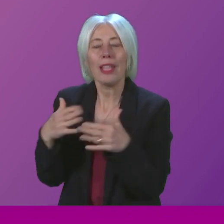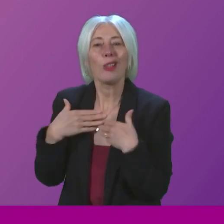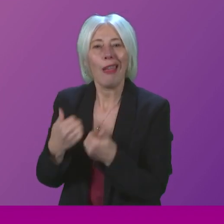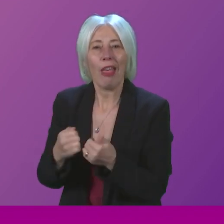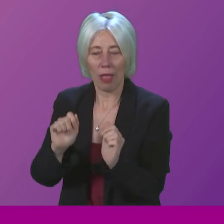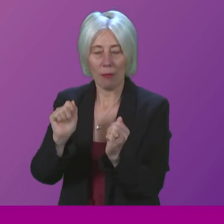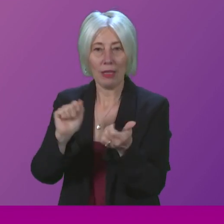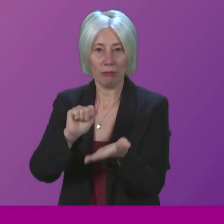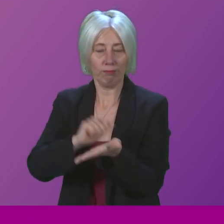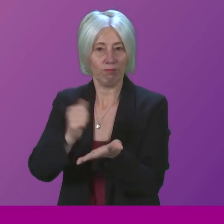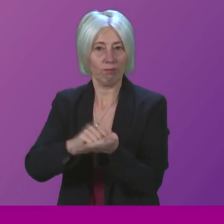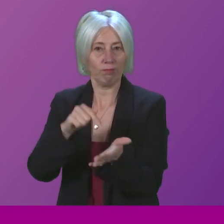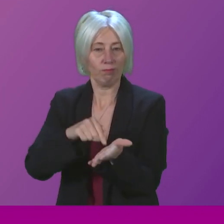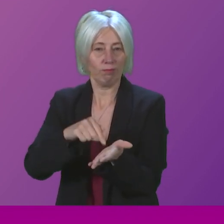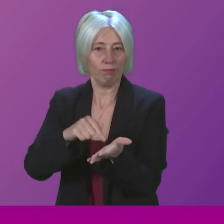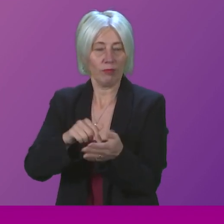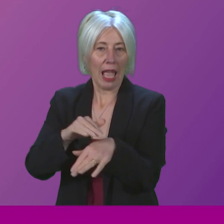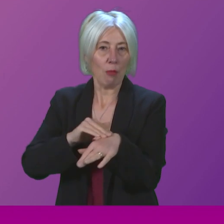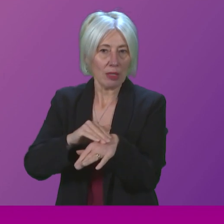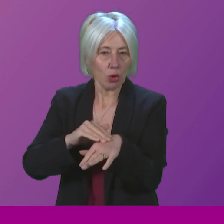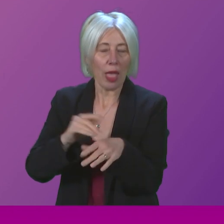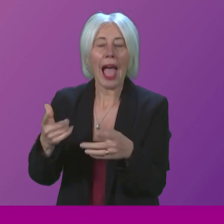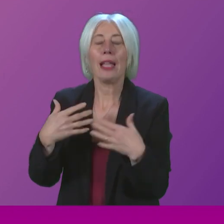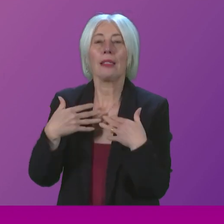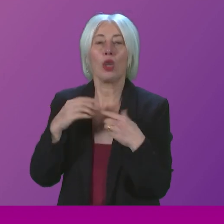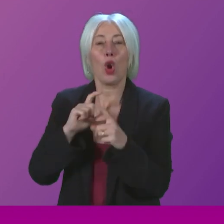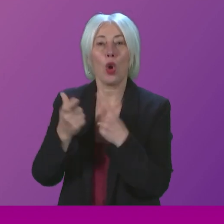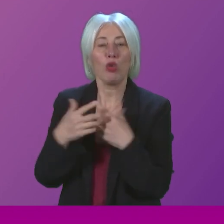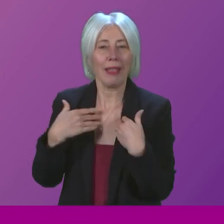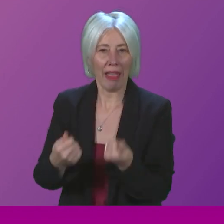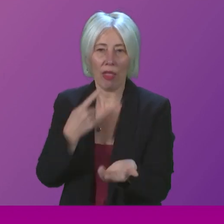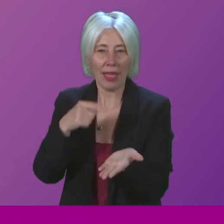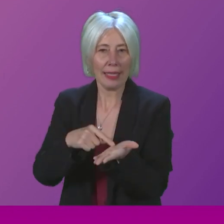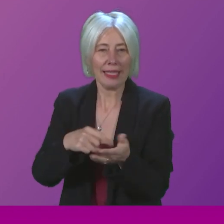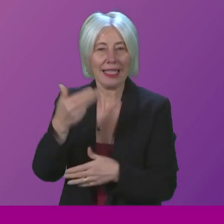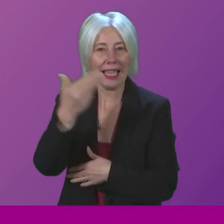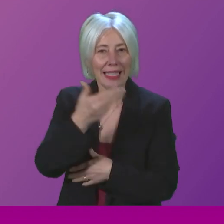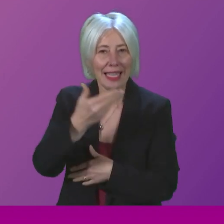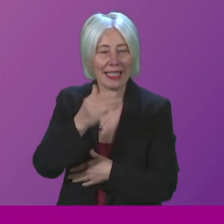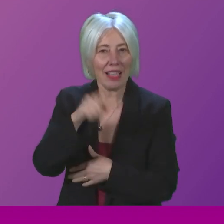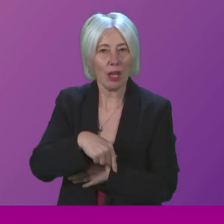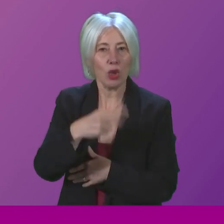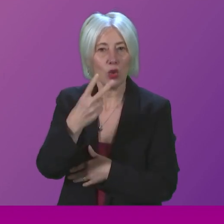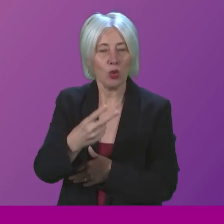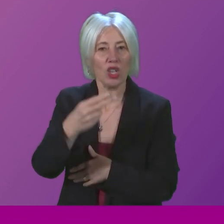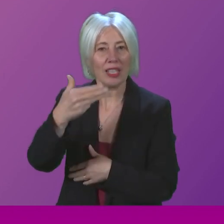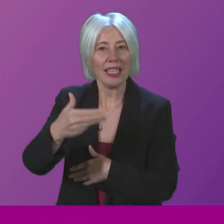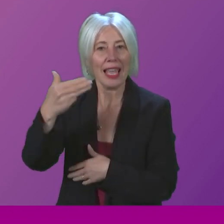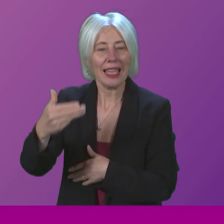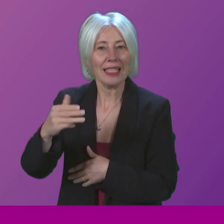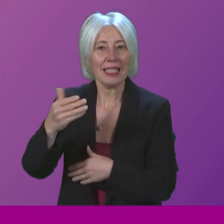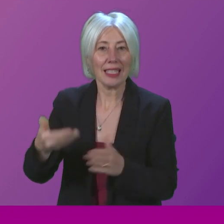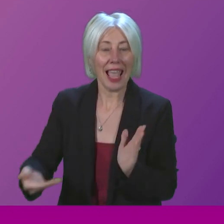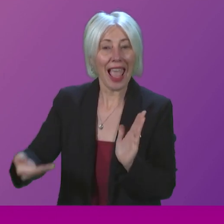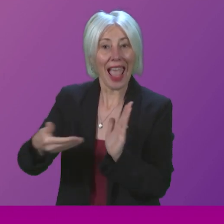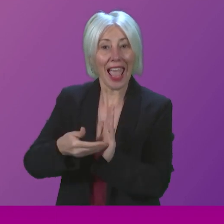Journal of Epidemiology and Community Health, that 19,299 excess